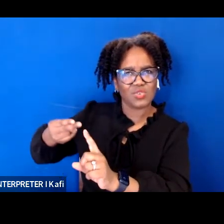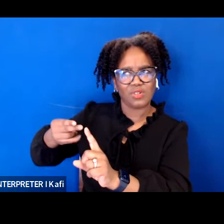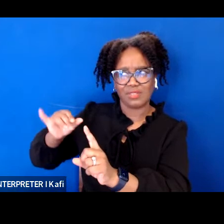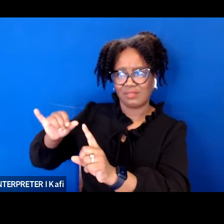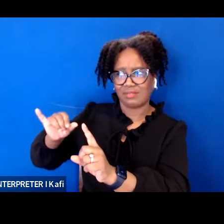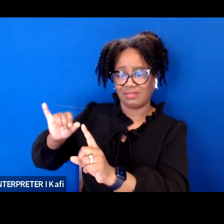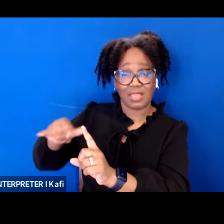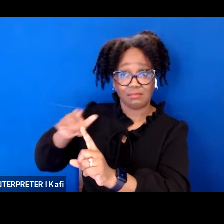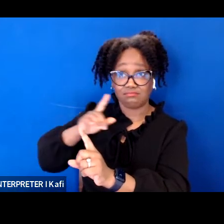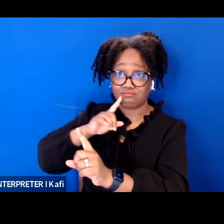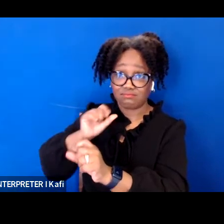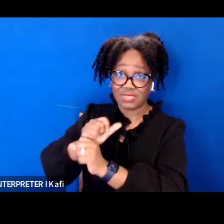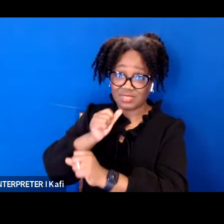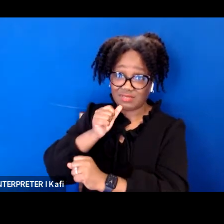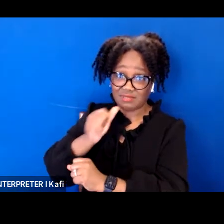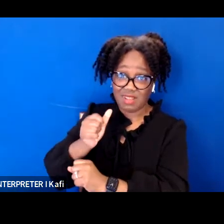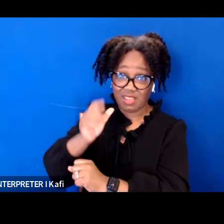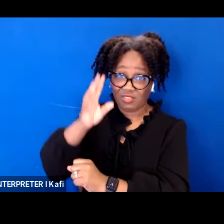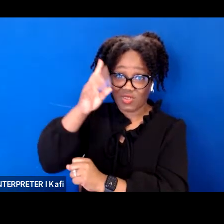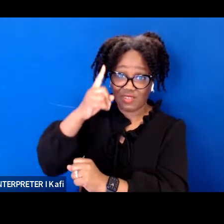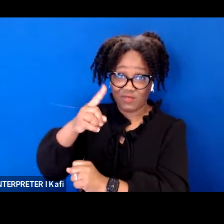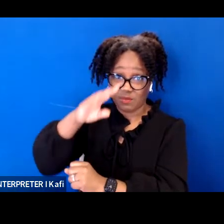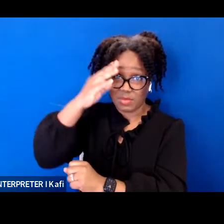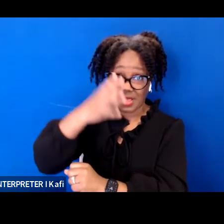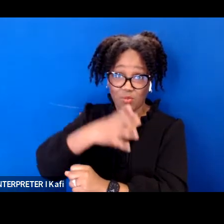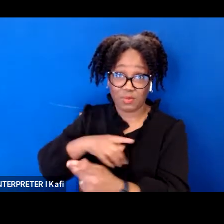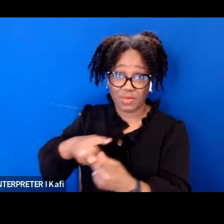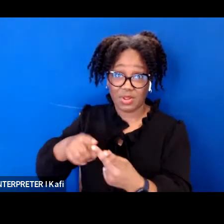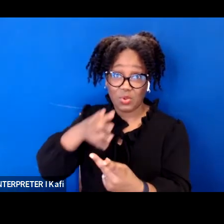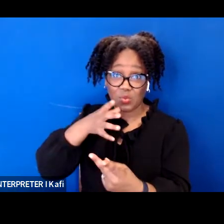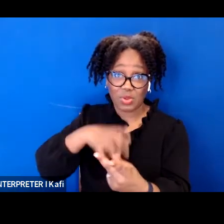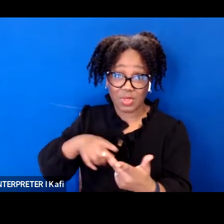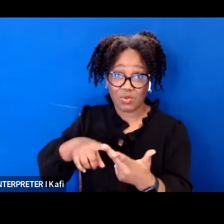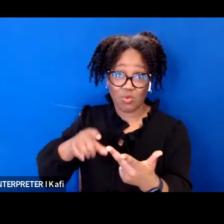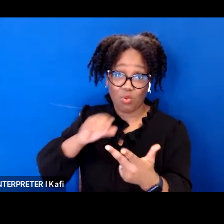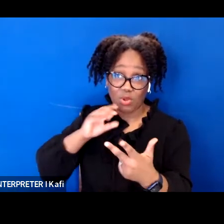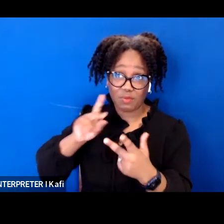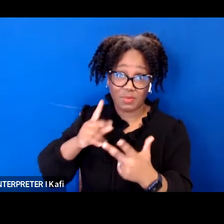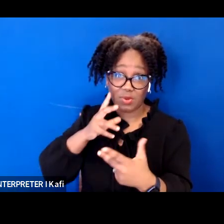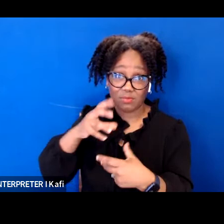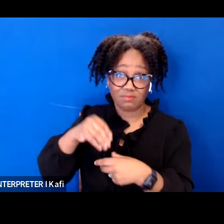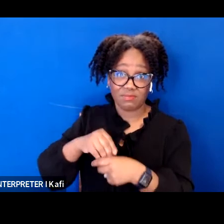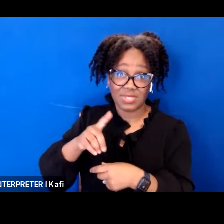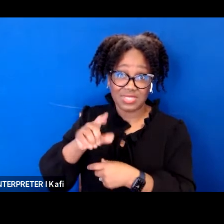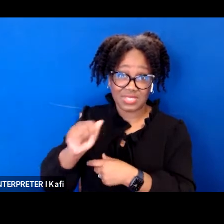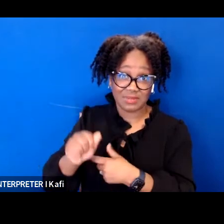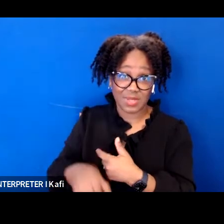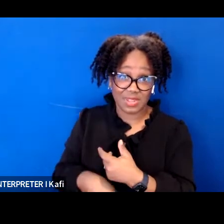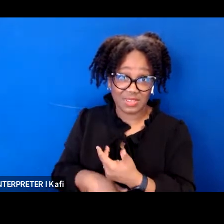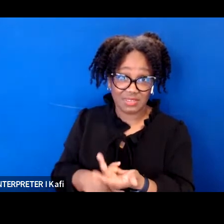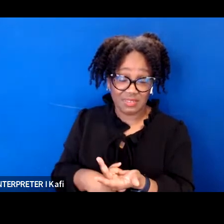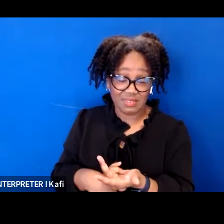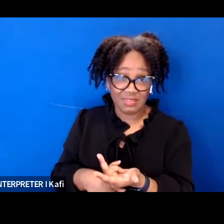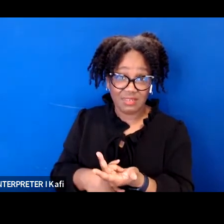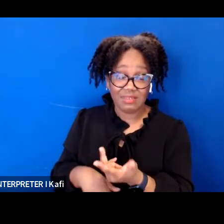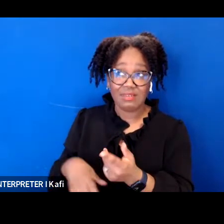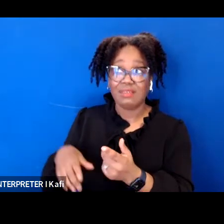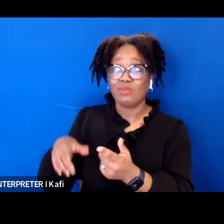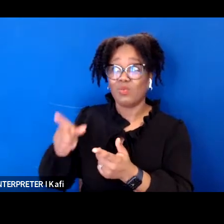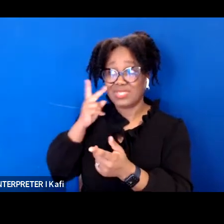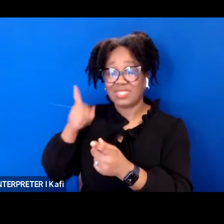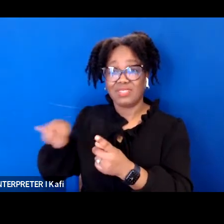black people for women and for our disability community but here we are today here we are